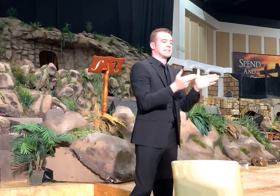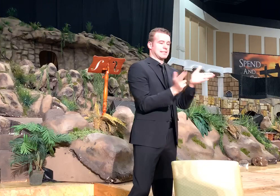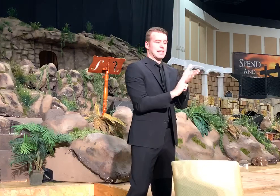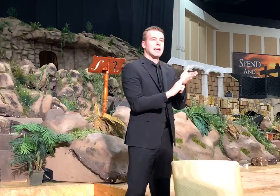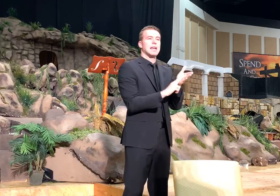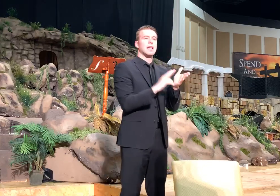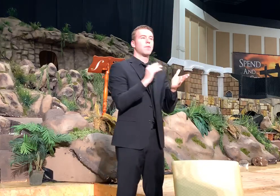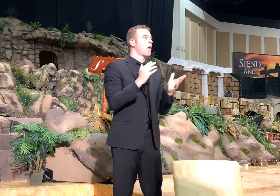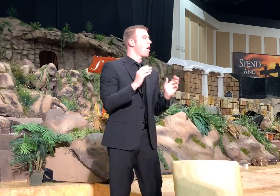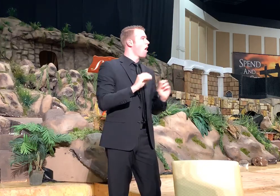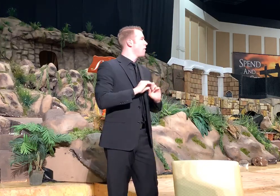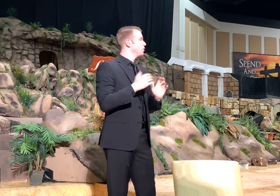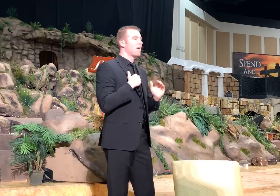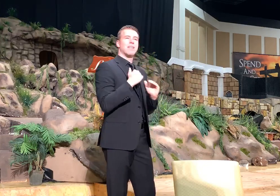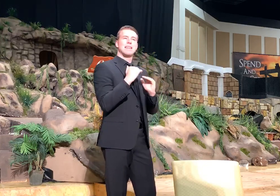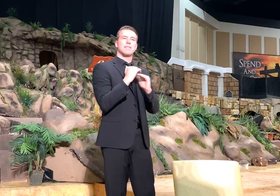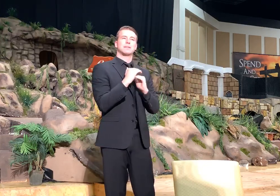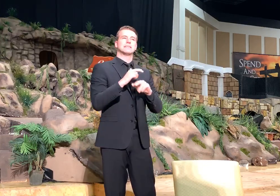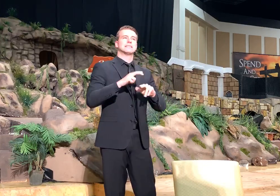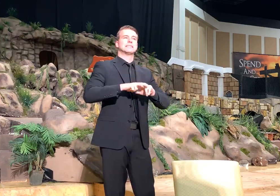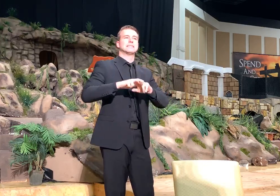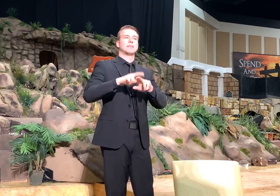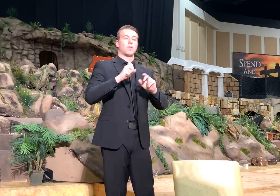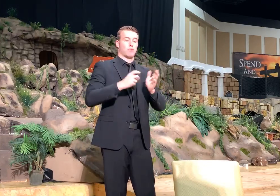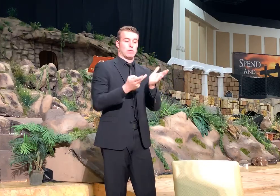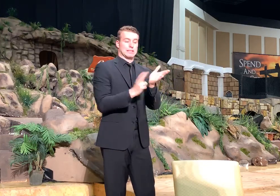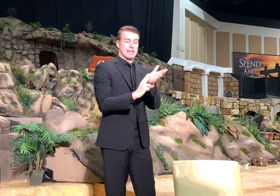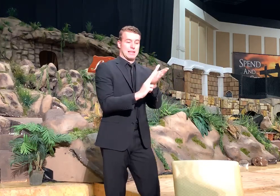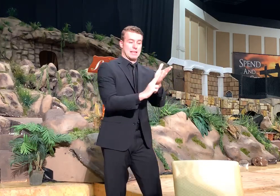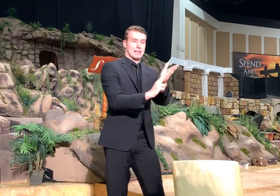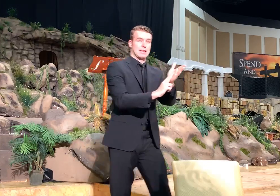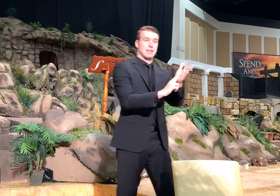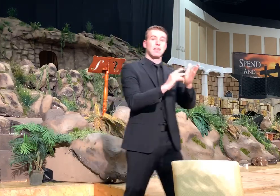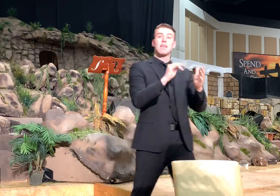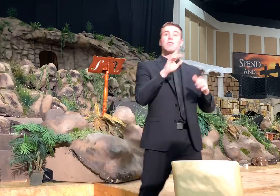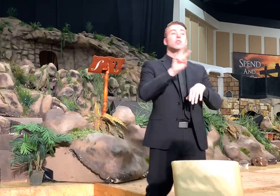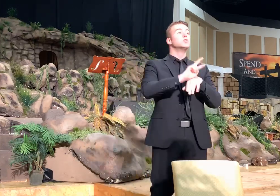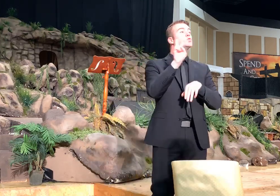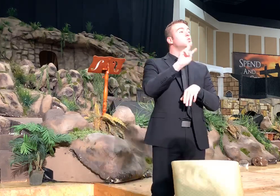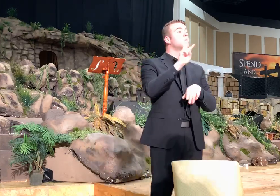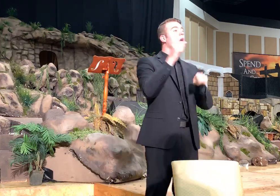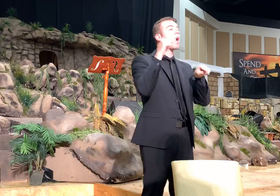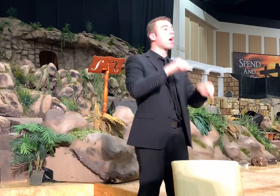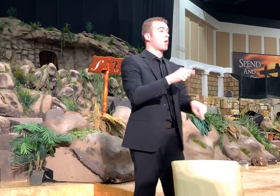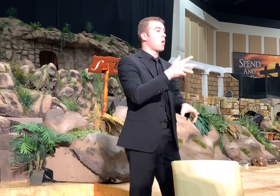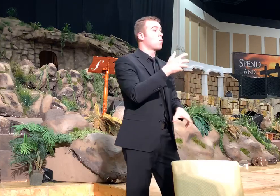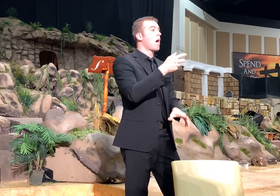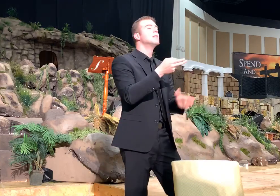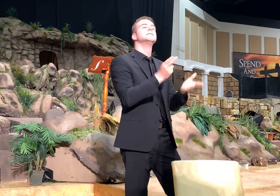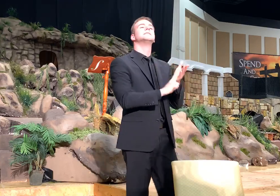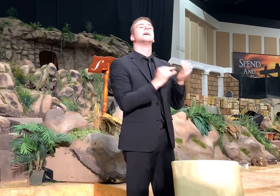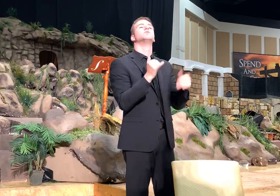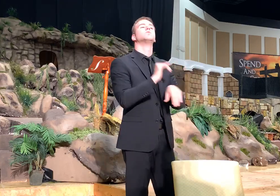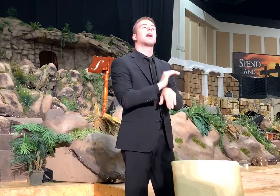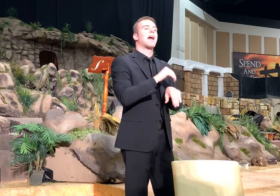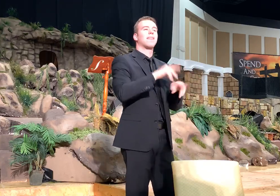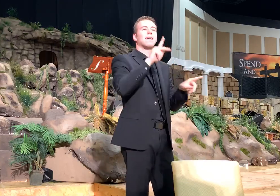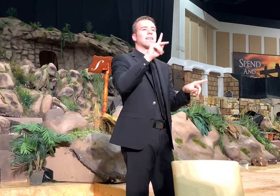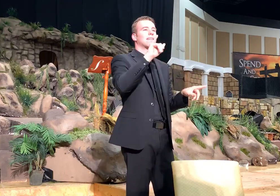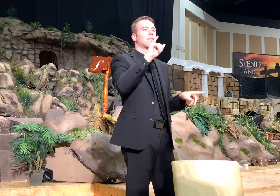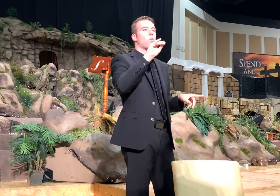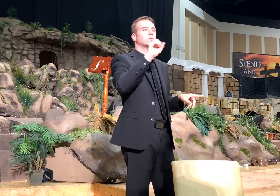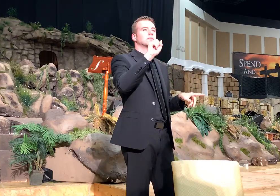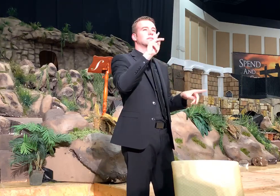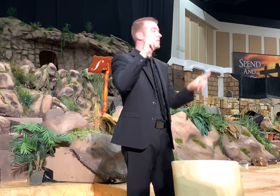obviously have the limited seating. So we have to sign up. So if you're going to be at the 2 o'clock performance, sign up tonight at the kiosk.